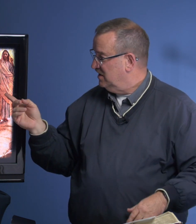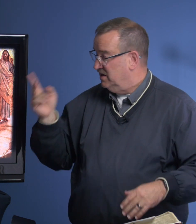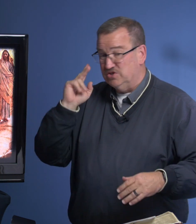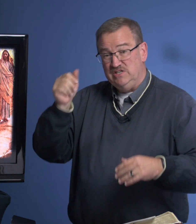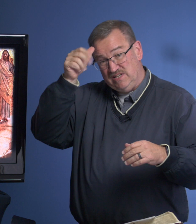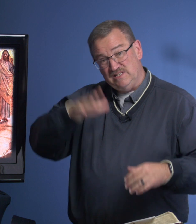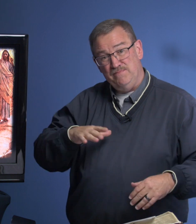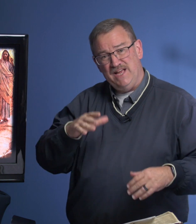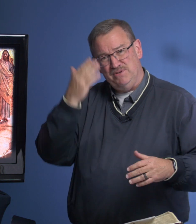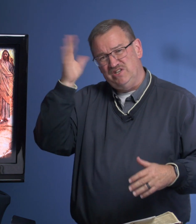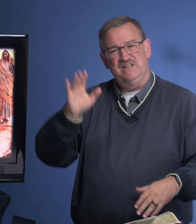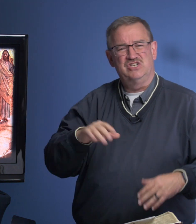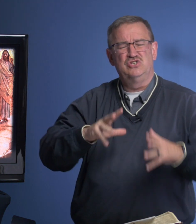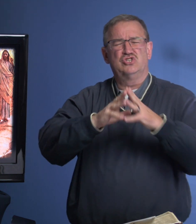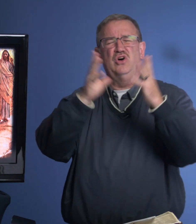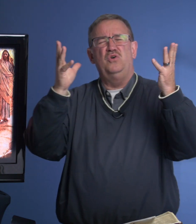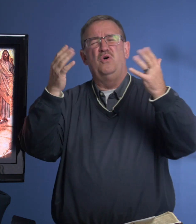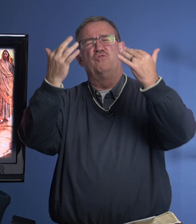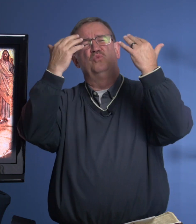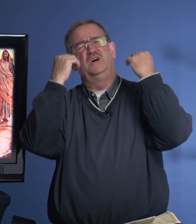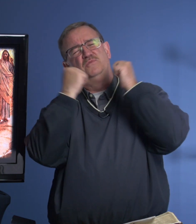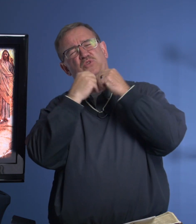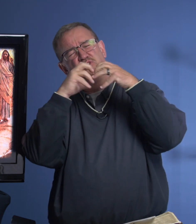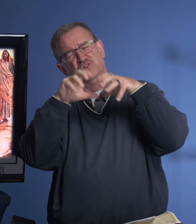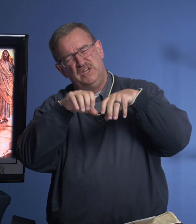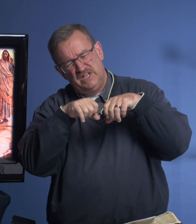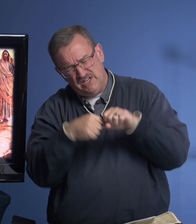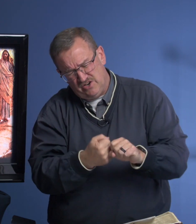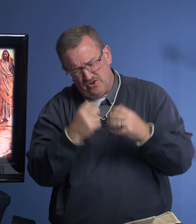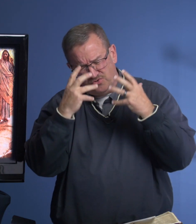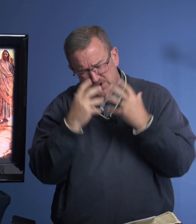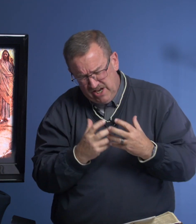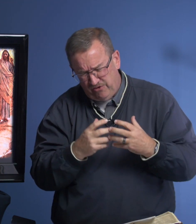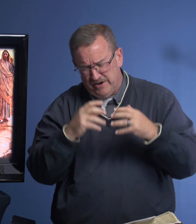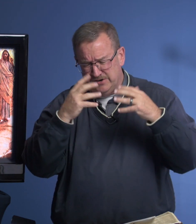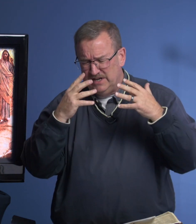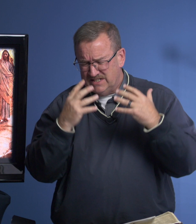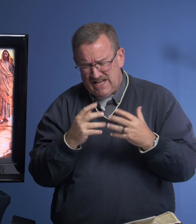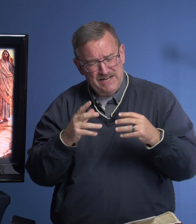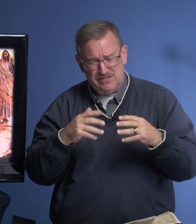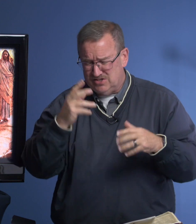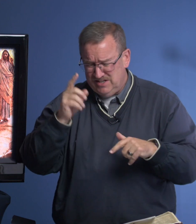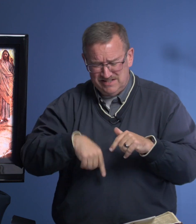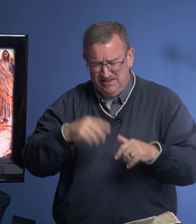She sees a man, but she's so overwhelmed with her grief and her sadness that she doesn't even